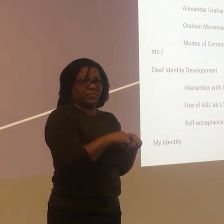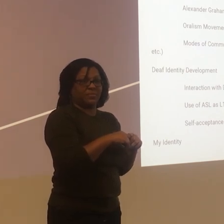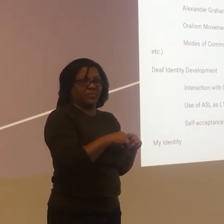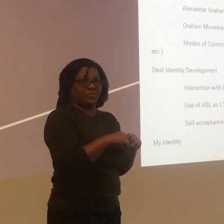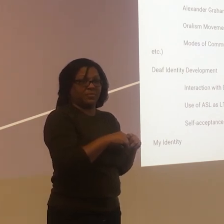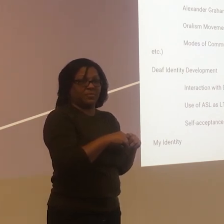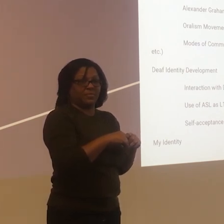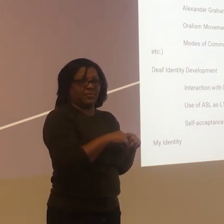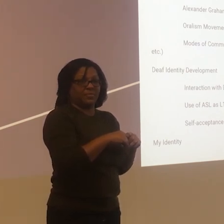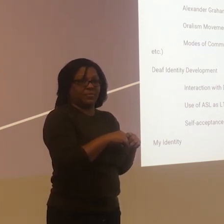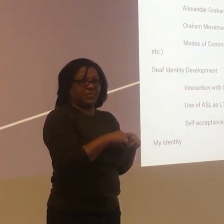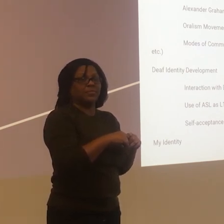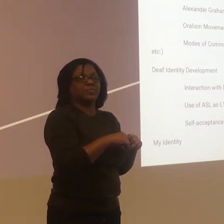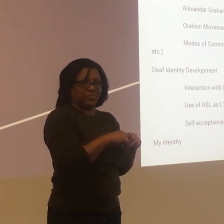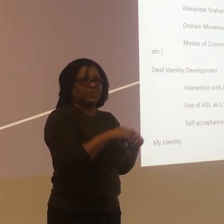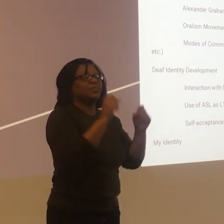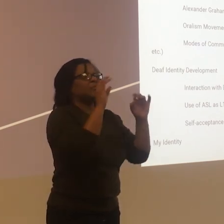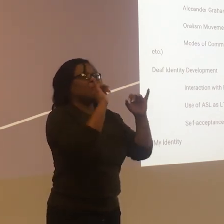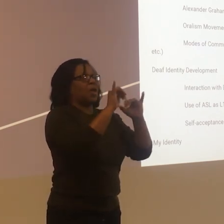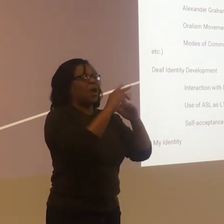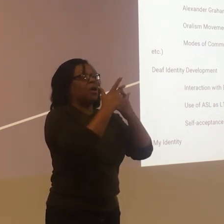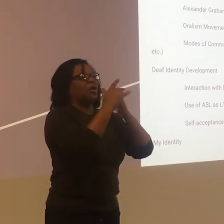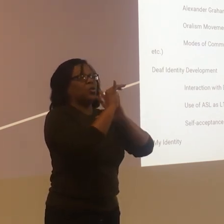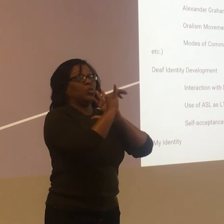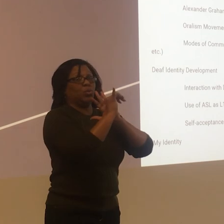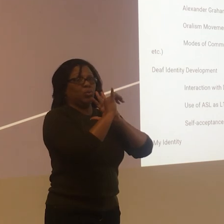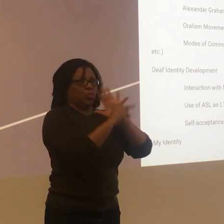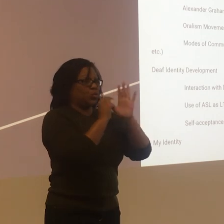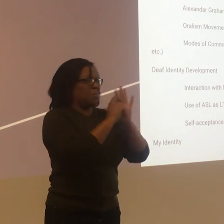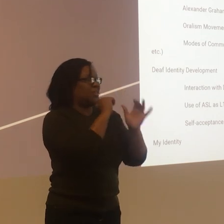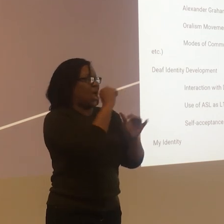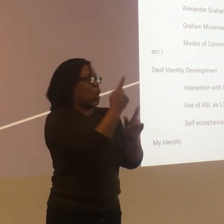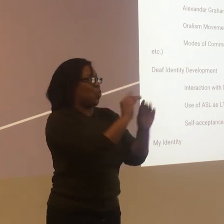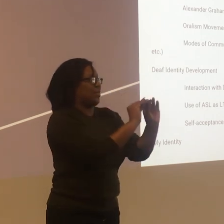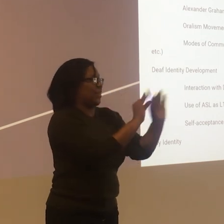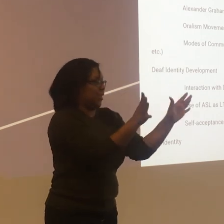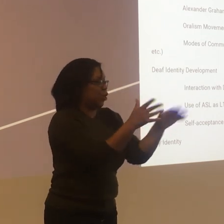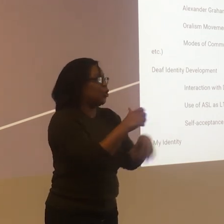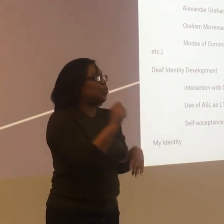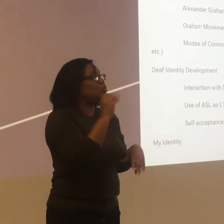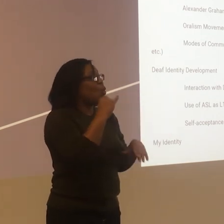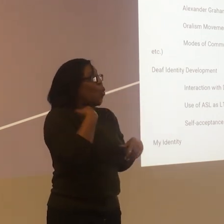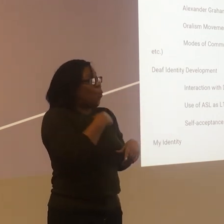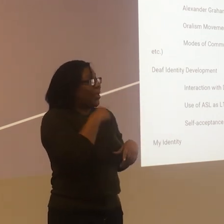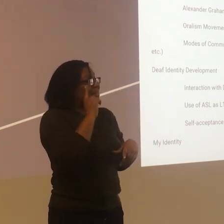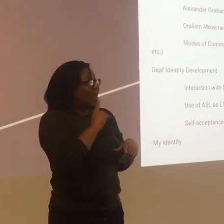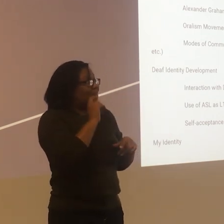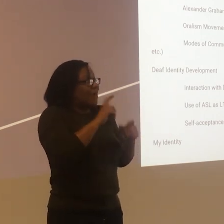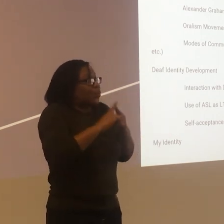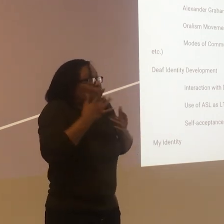YouTube videos. YouTube videos are not